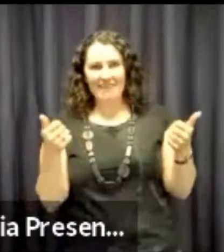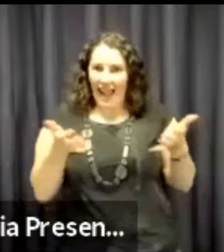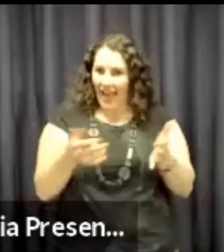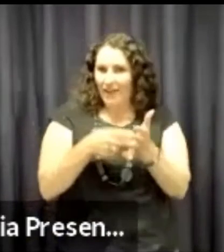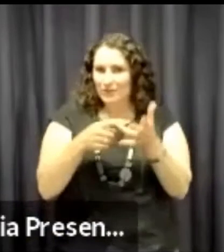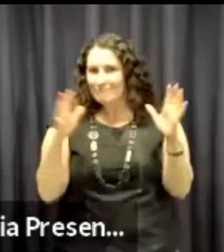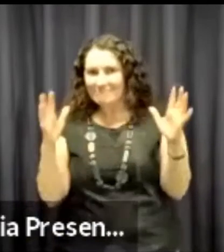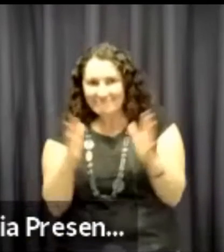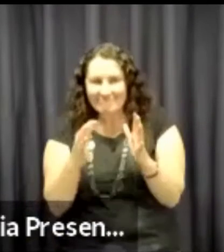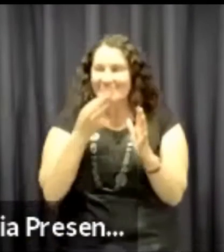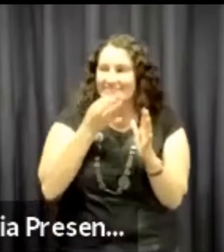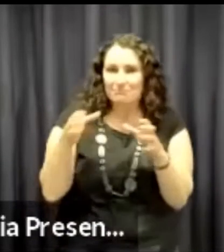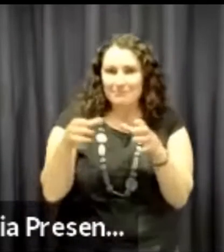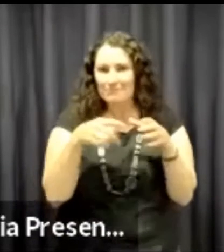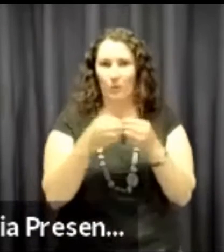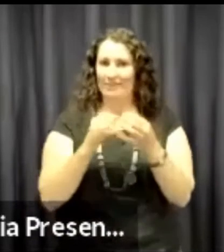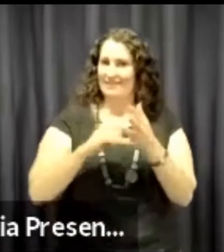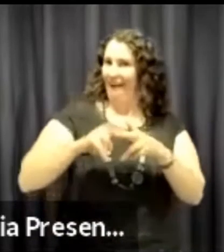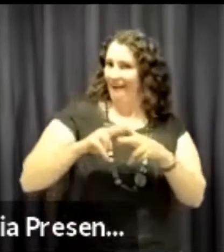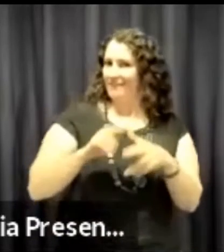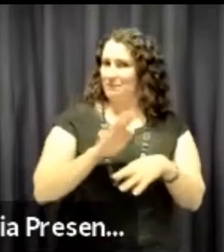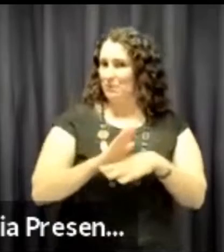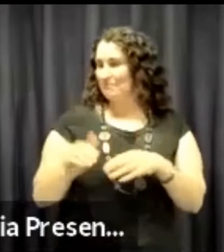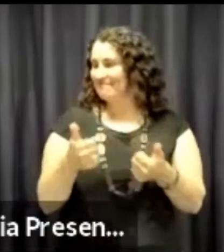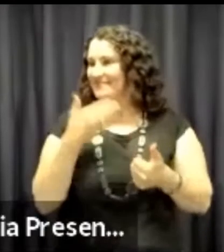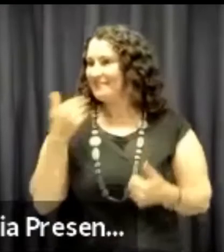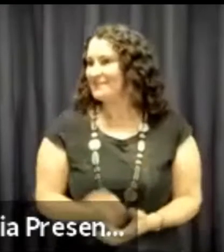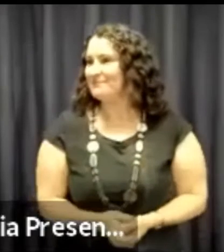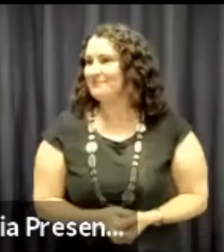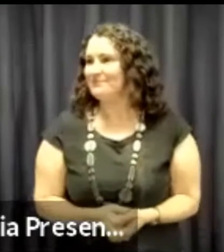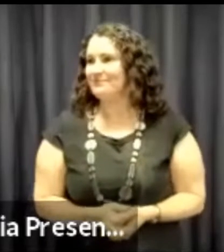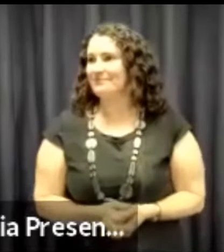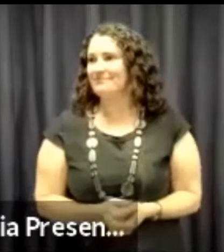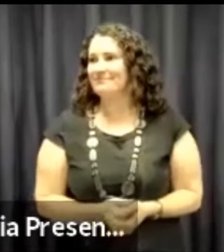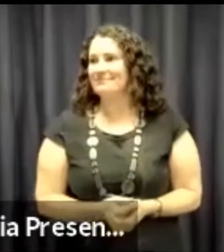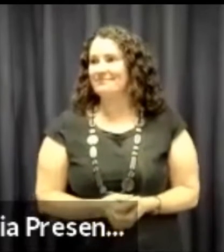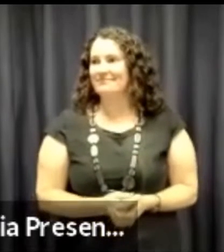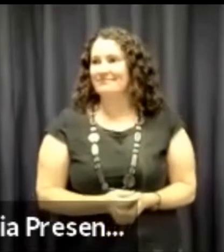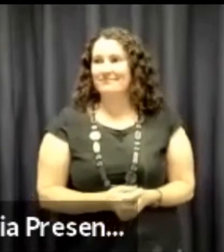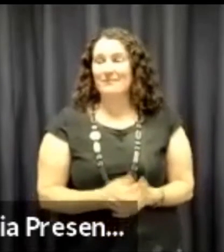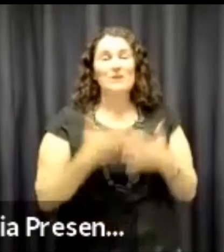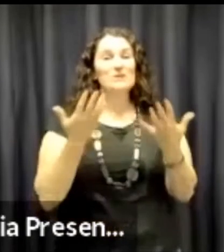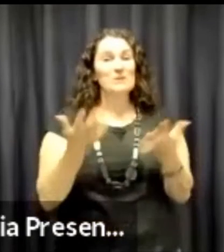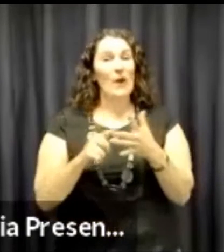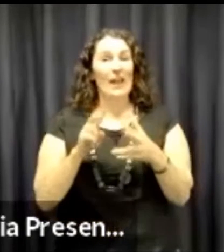JML Centre at East Melbourne, so we have a limited capacity with the staff and board, so it's lovely to get together.